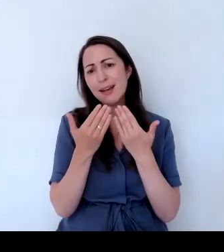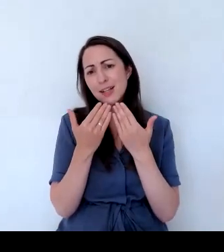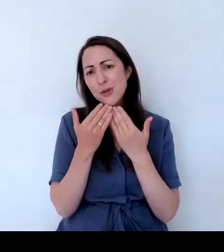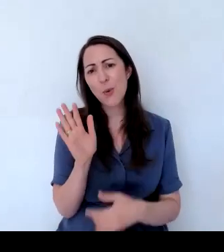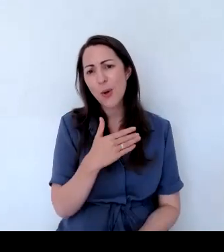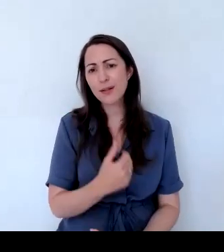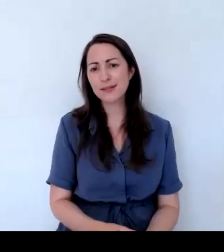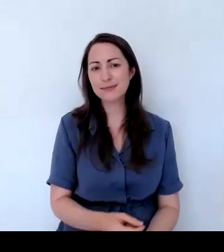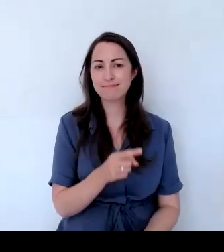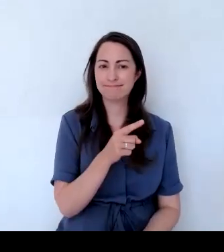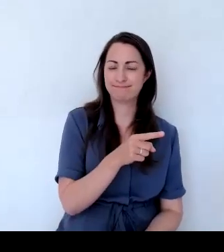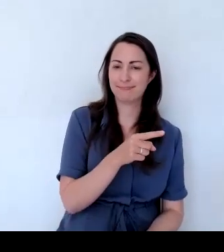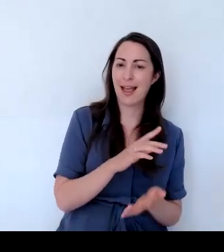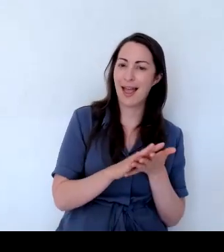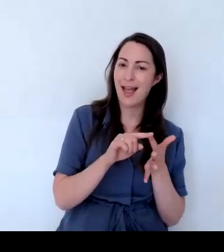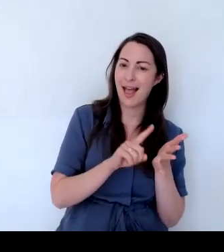Yeah, feedback is great.